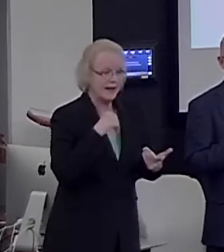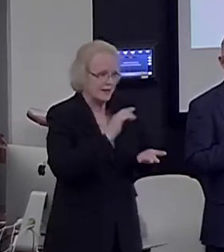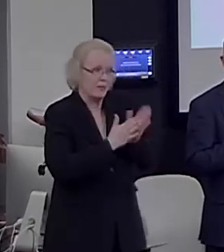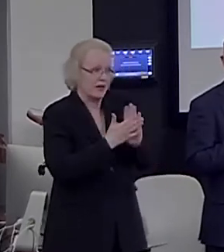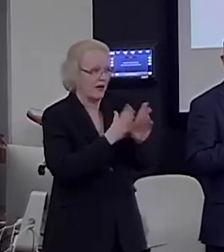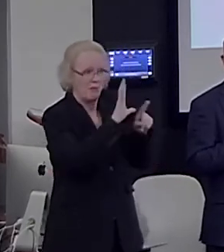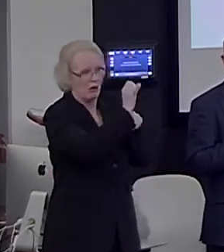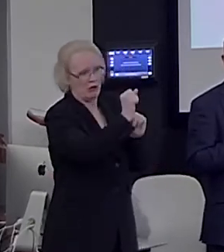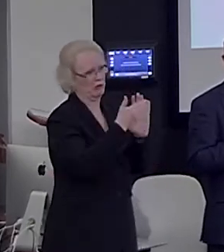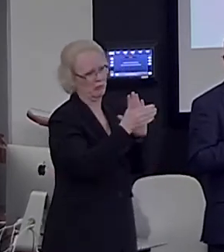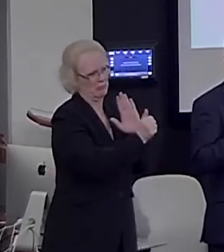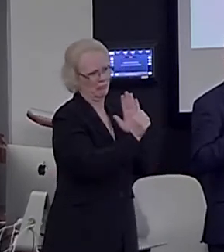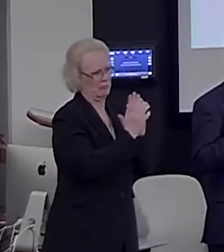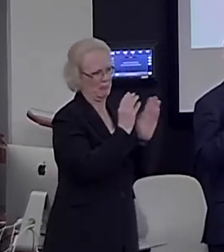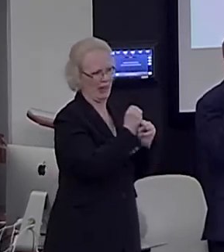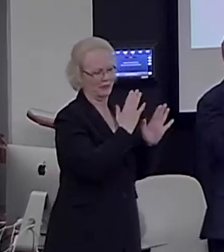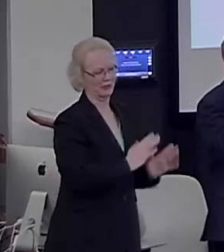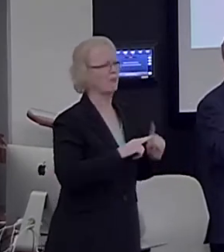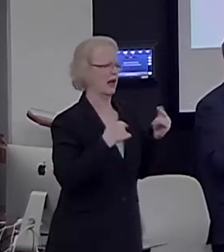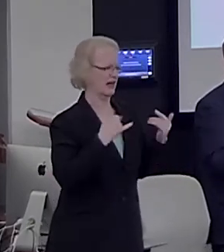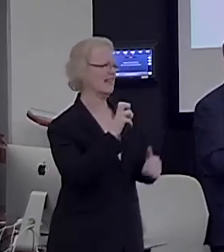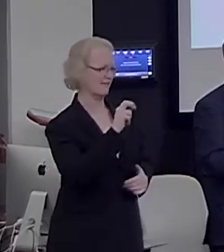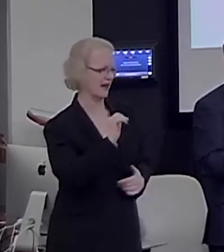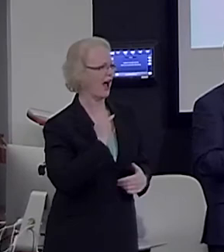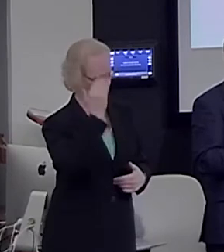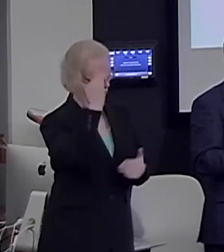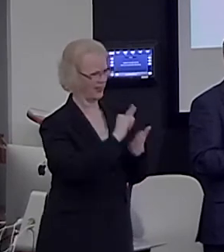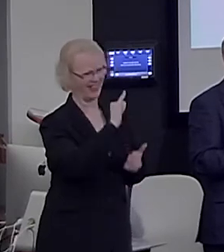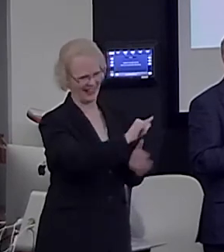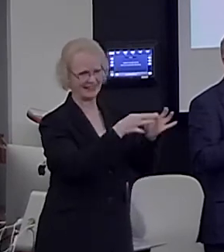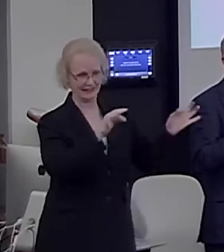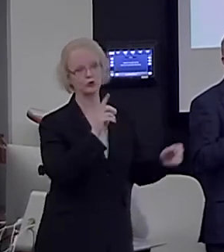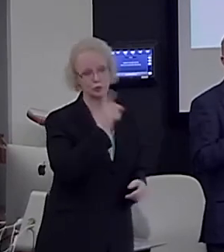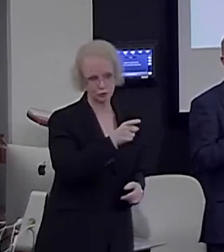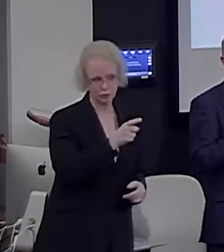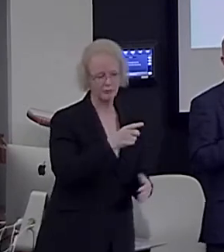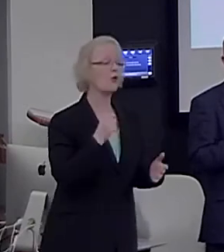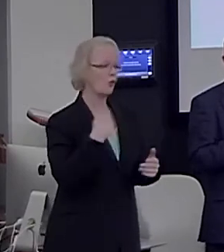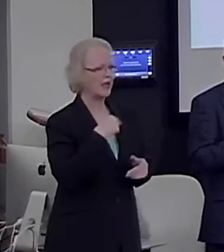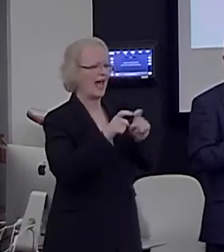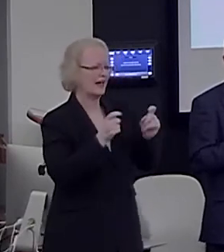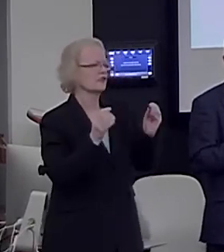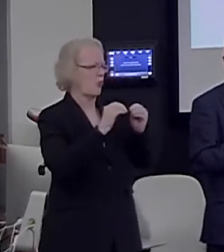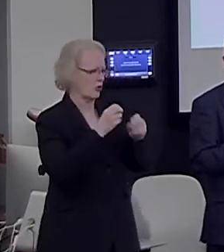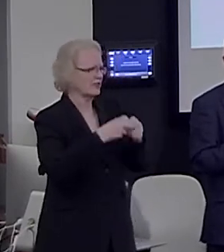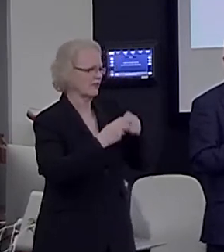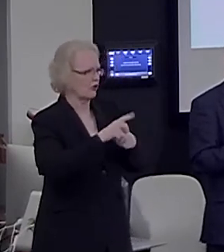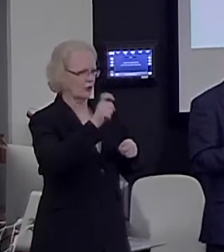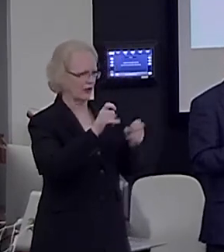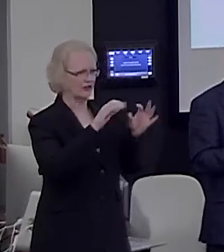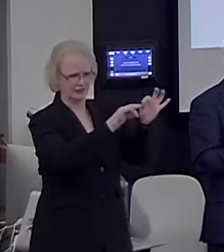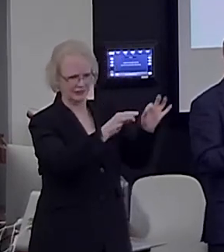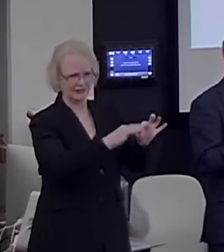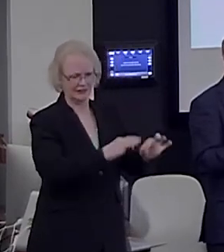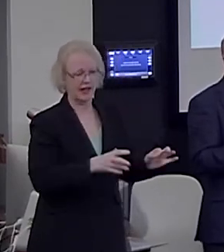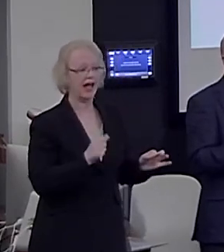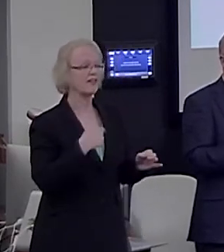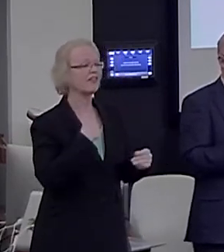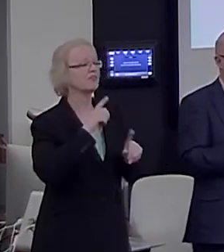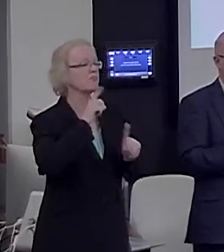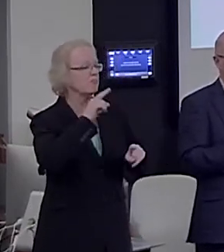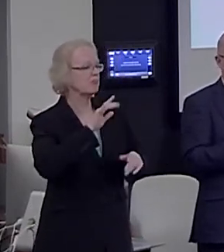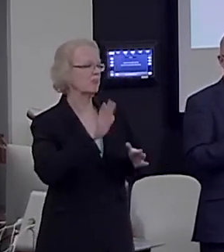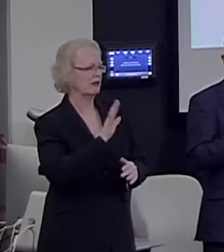really good mathematician. We also asked much more difficult facts, and so the performance was about 70% correct. We also